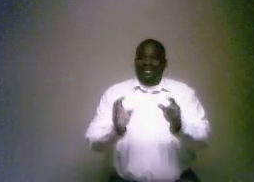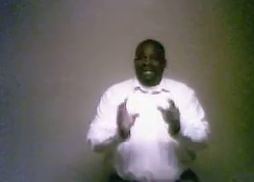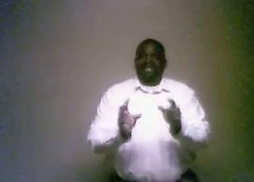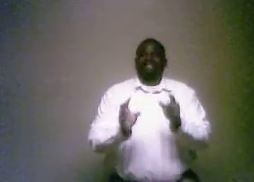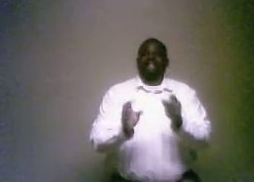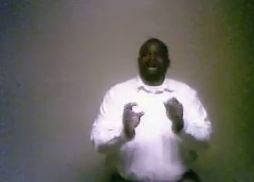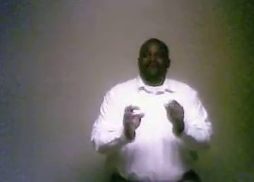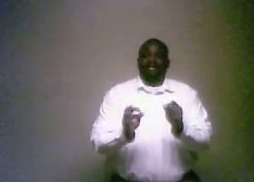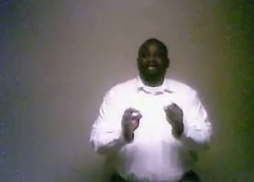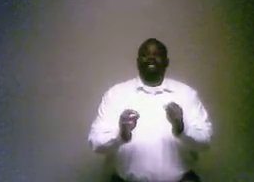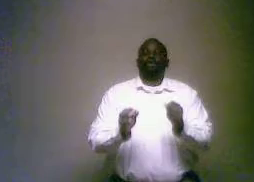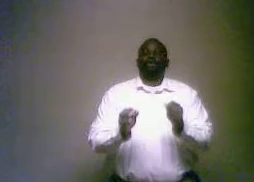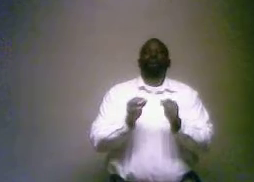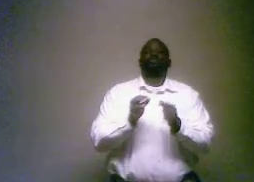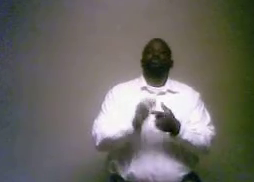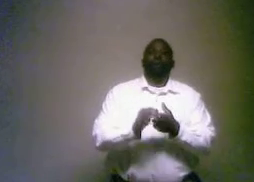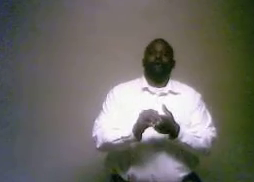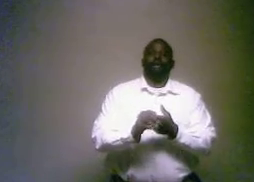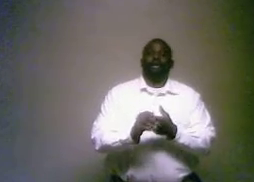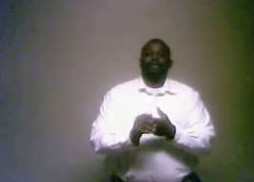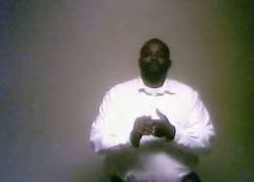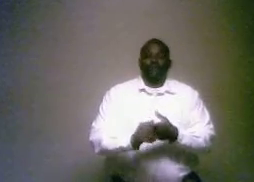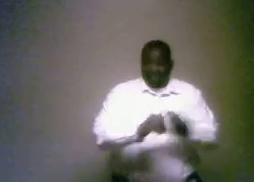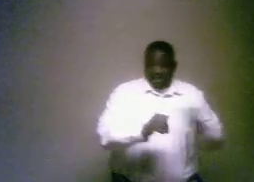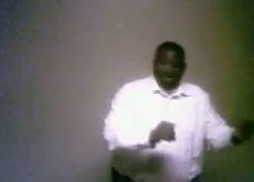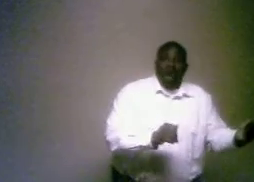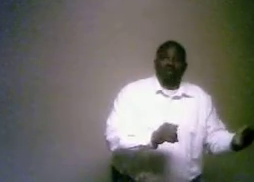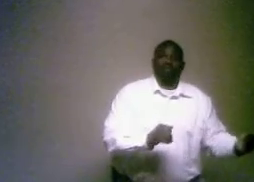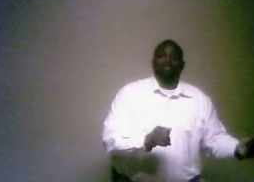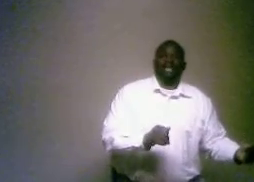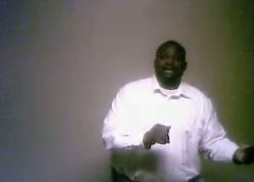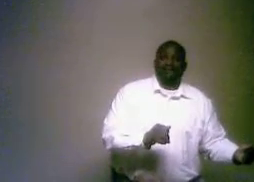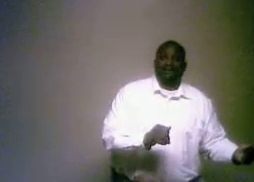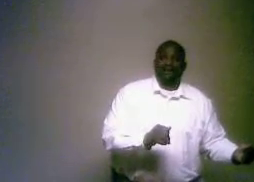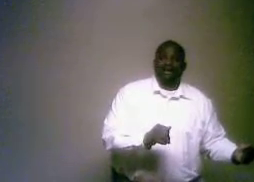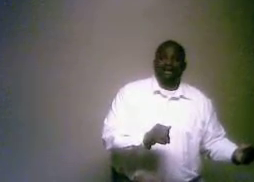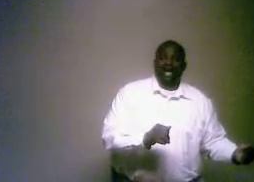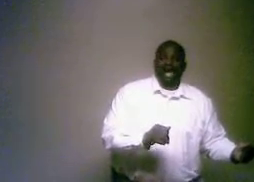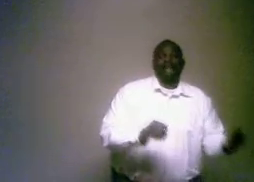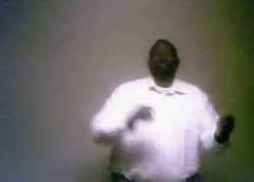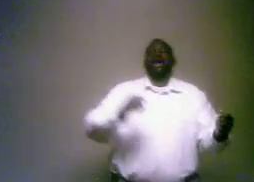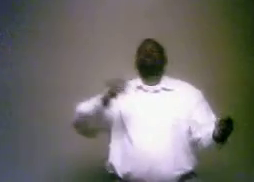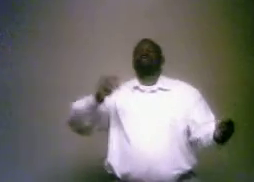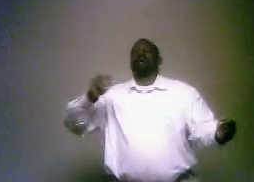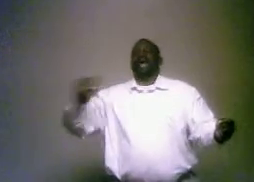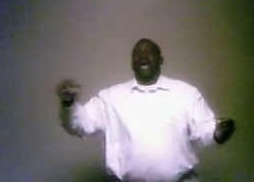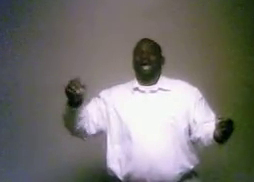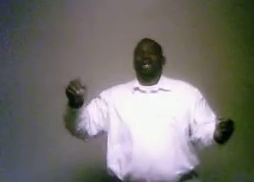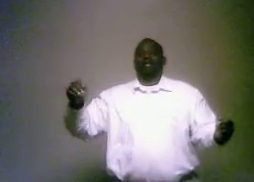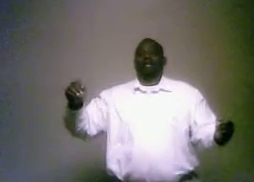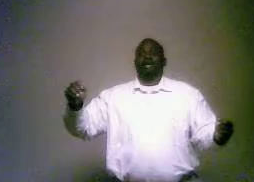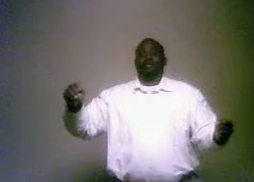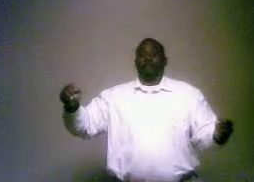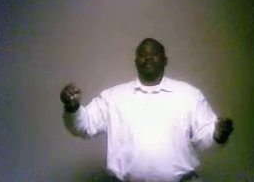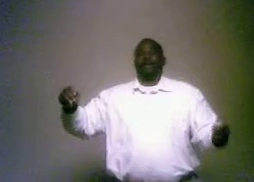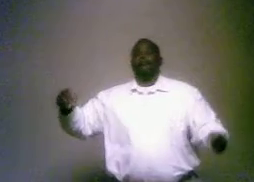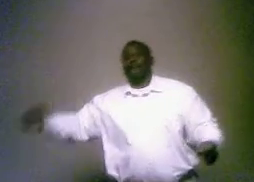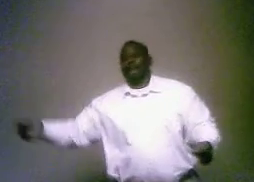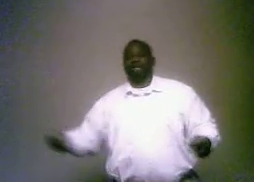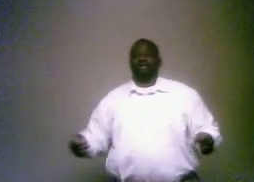like in salvation, you have to do both. You have to start with belief and you have to end with baptism.